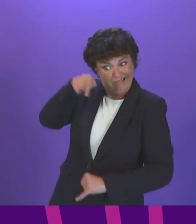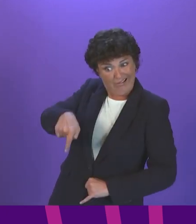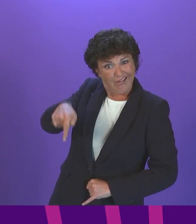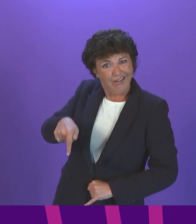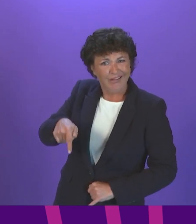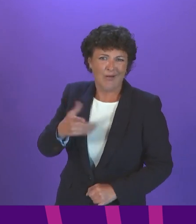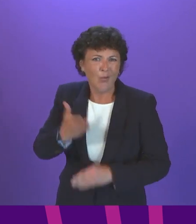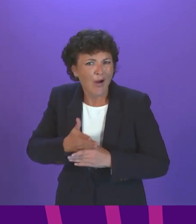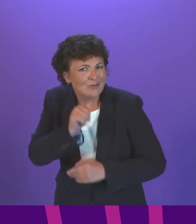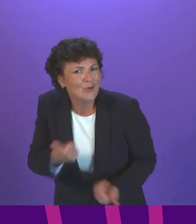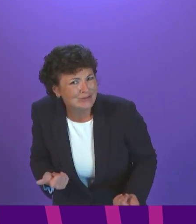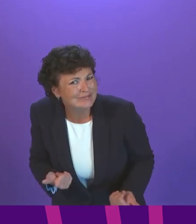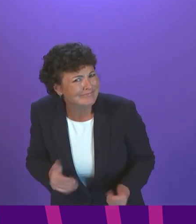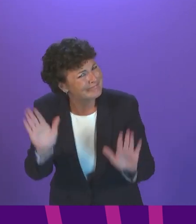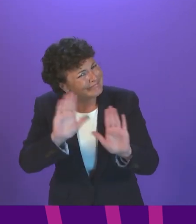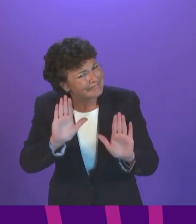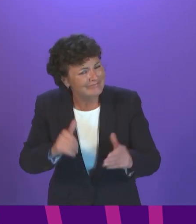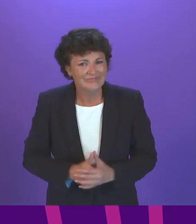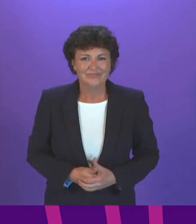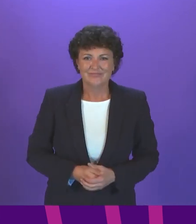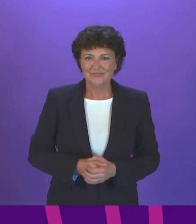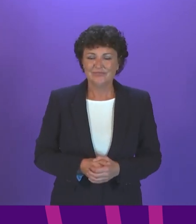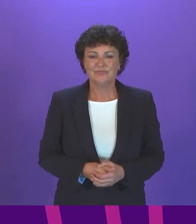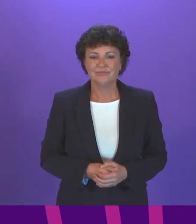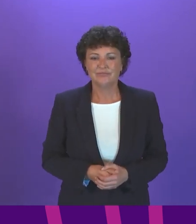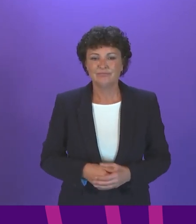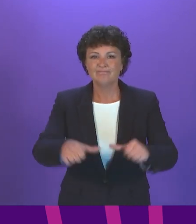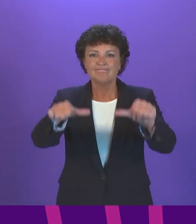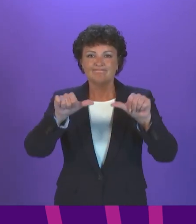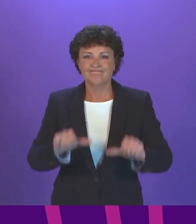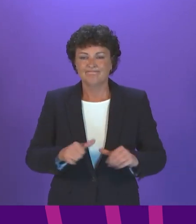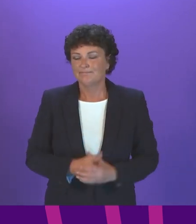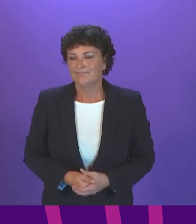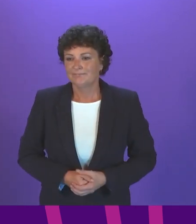performance of those working so hard in testing and protecting. Androra Mackay.